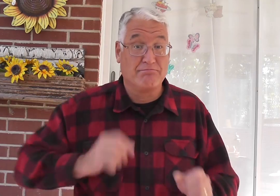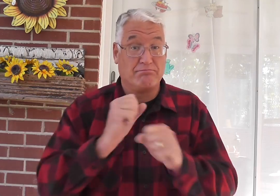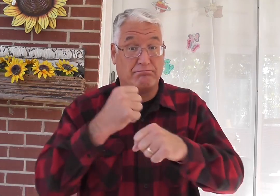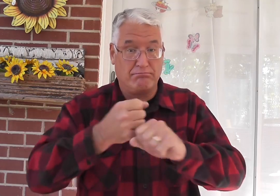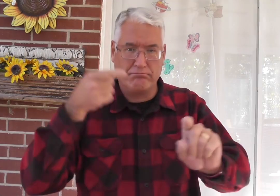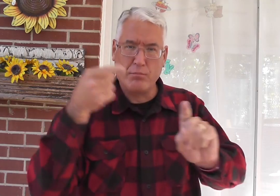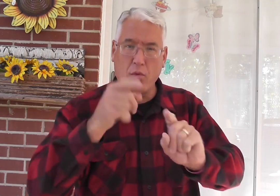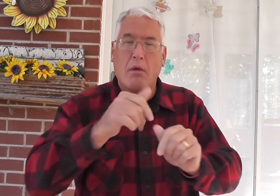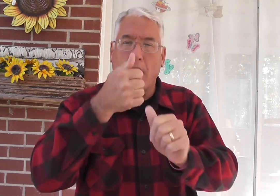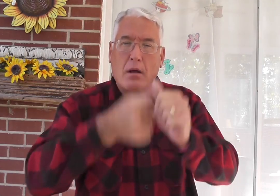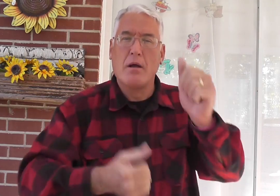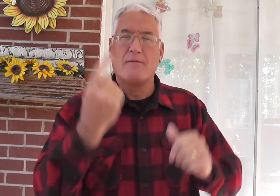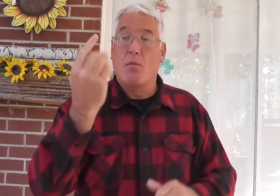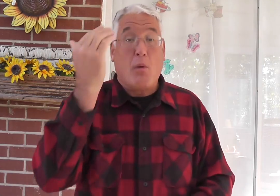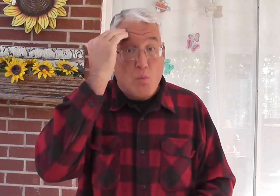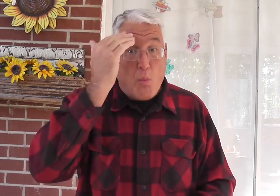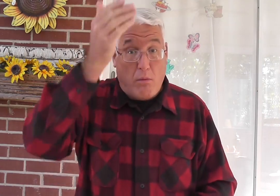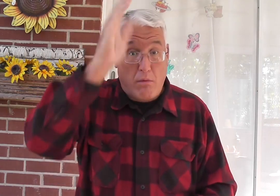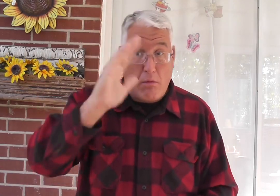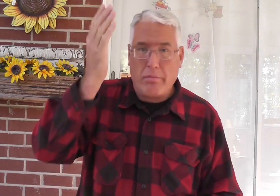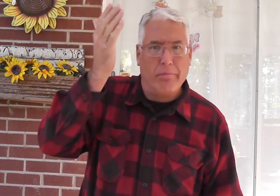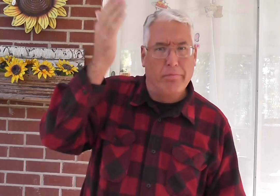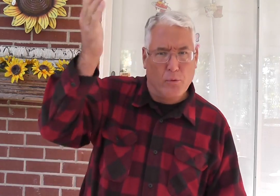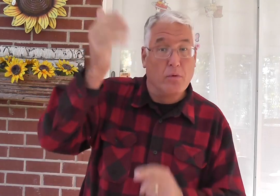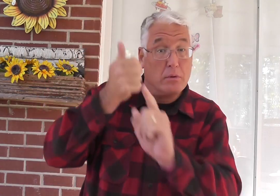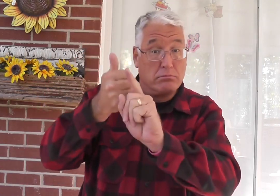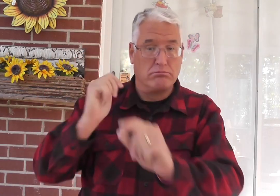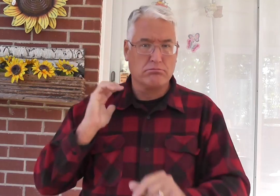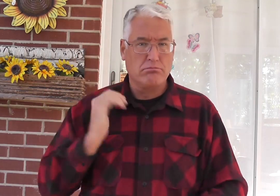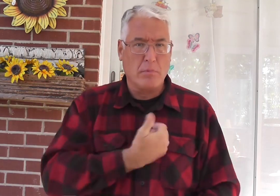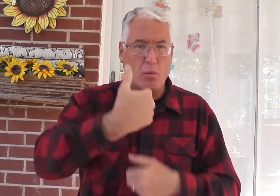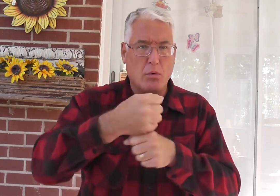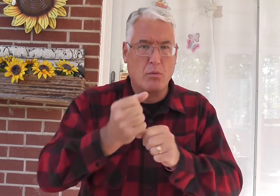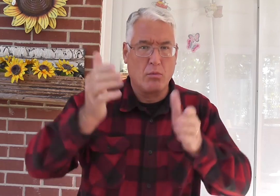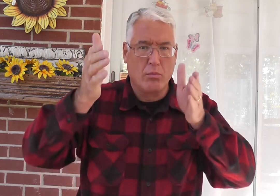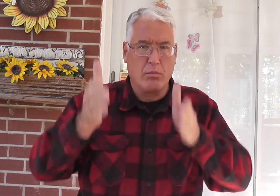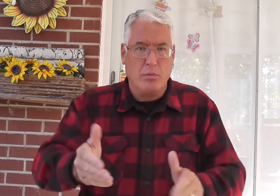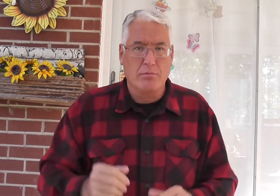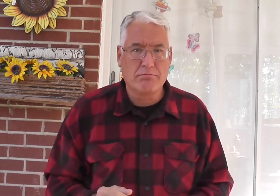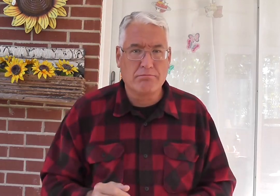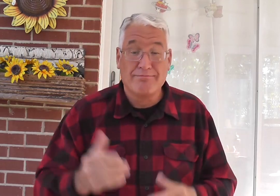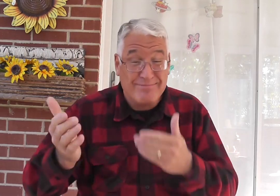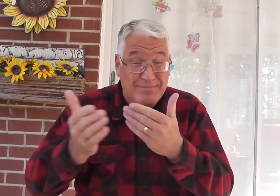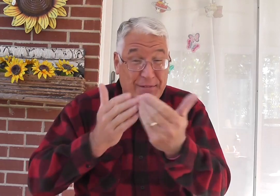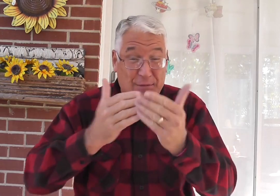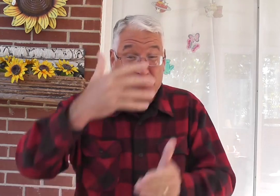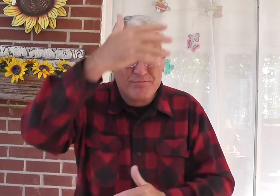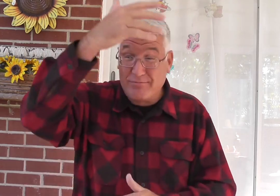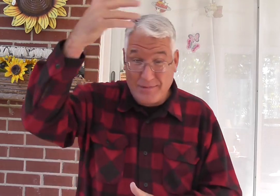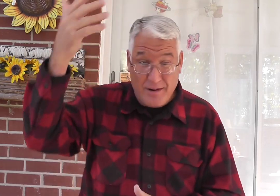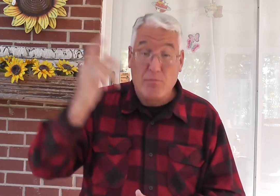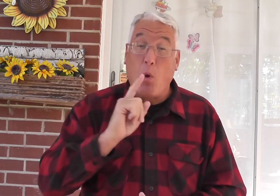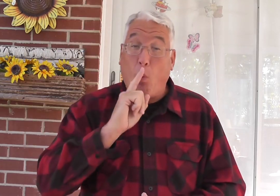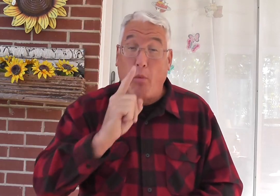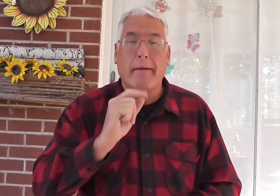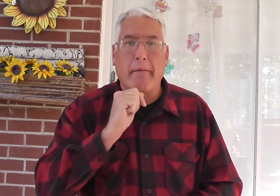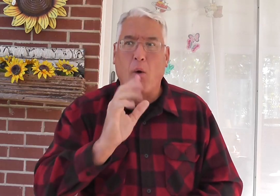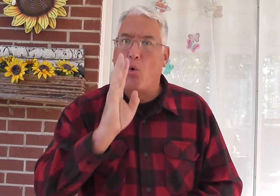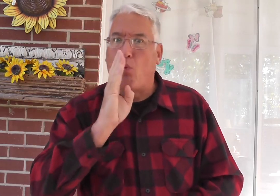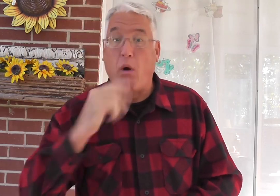King David, he was making the point that everyone knows that God is there, our creator. You look around at the